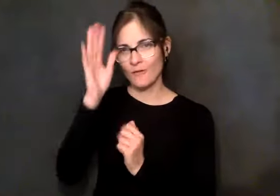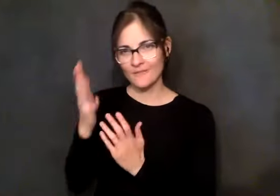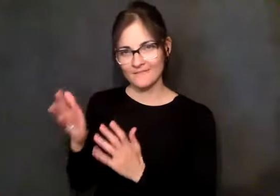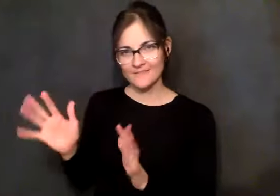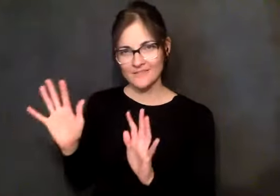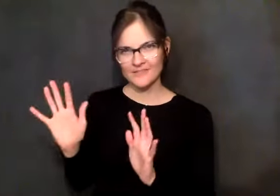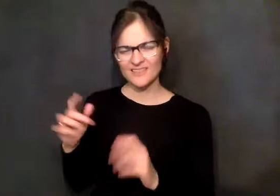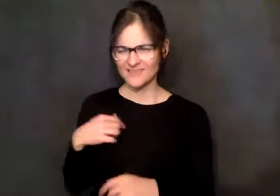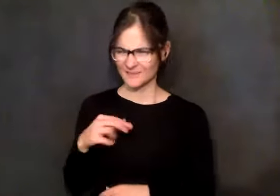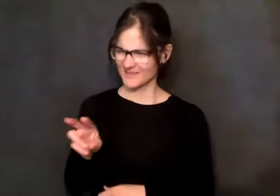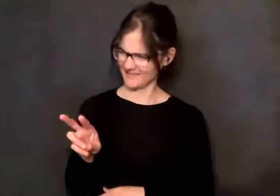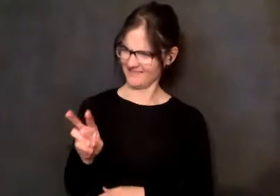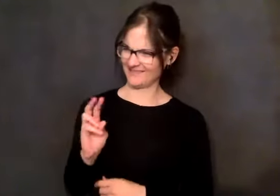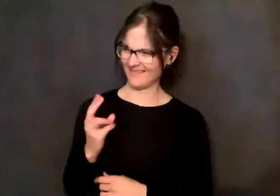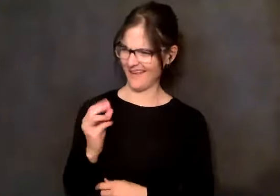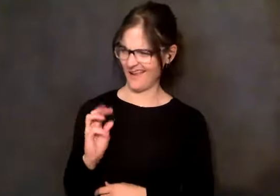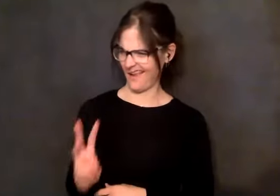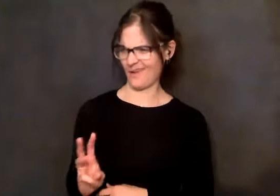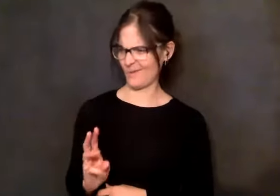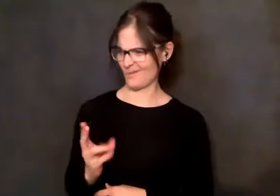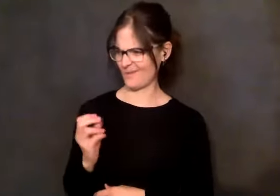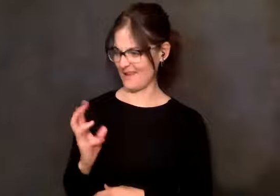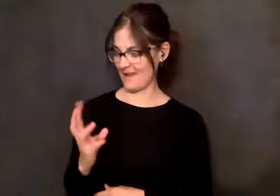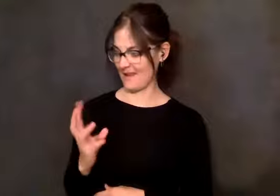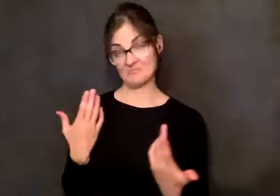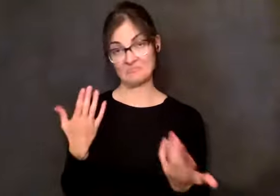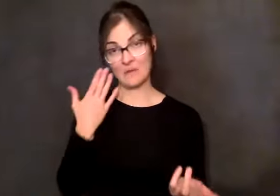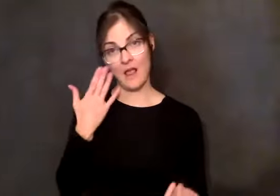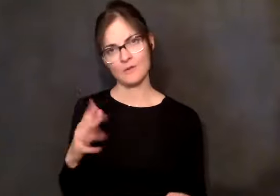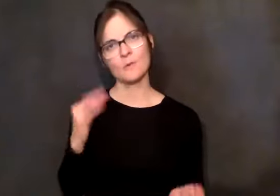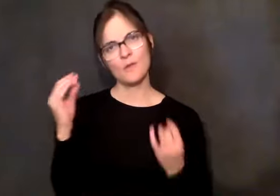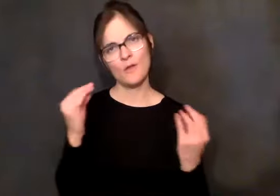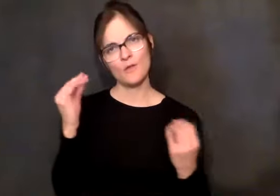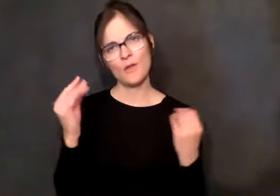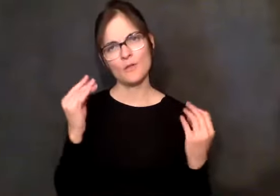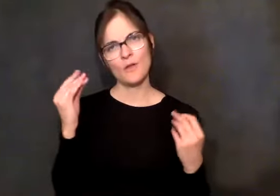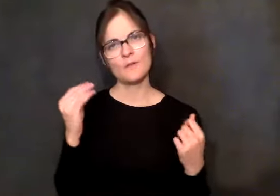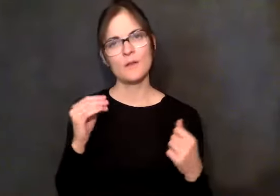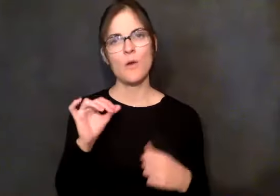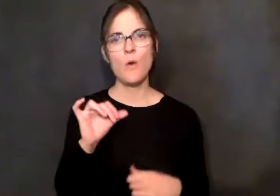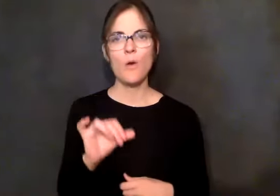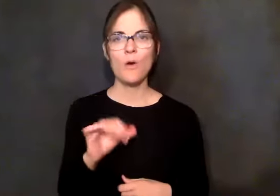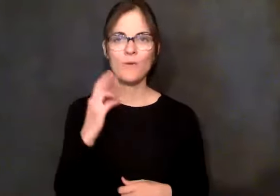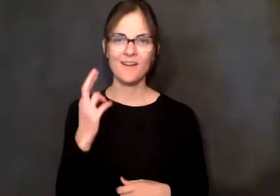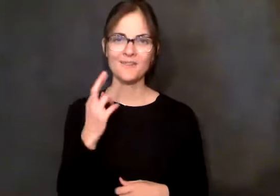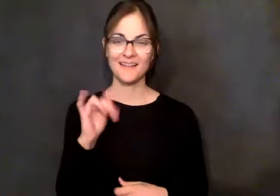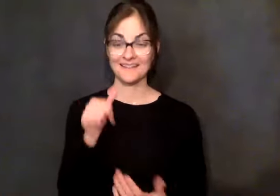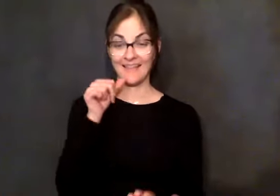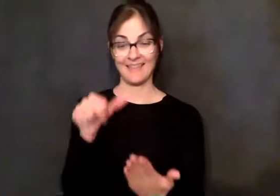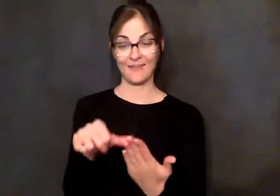amend to my father was from his son was, Dad, you are more than an alcoholic. You are not just your